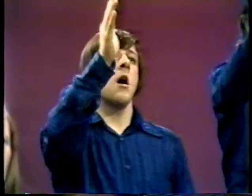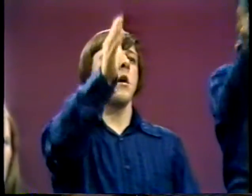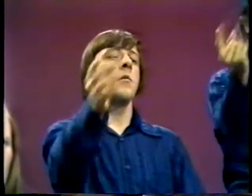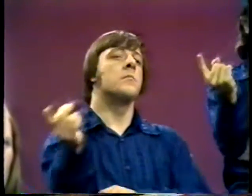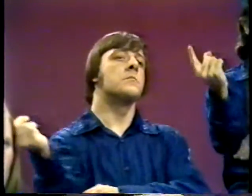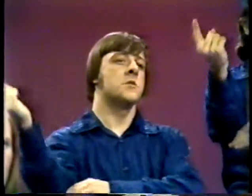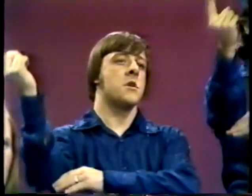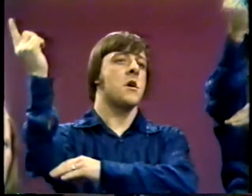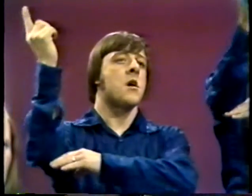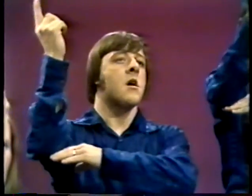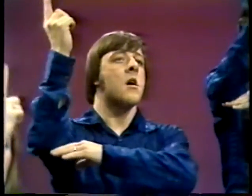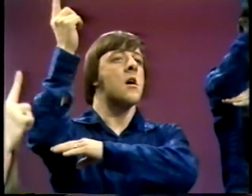Someday